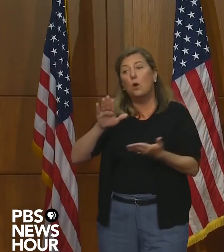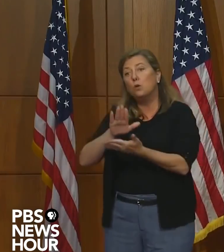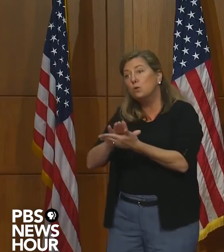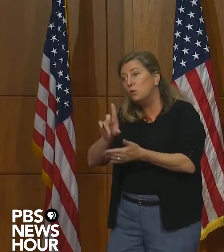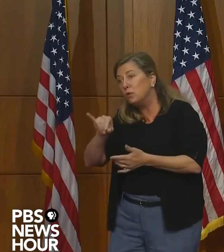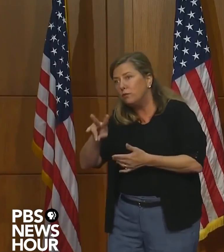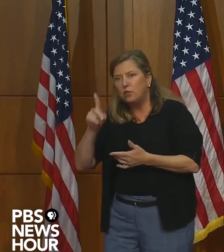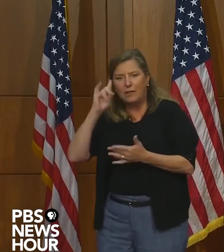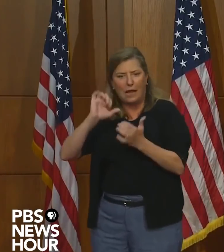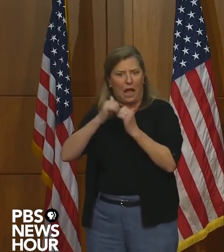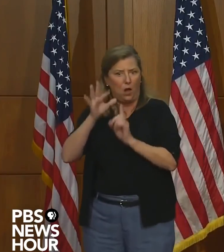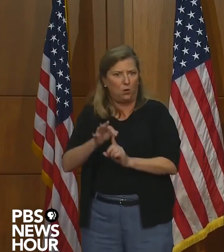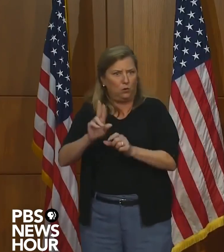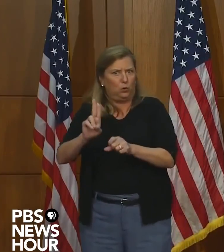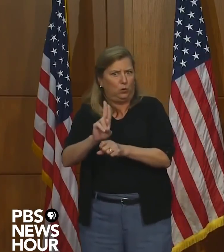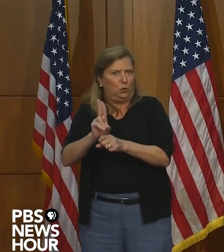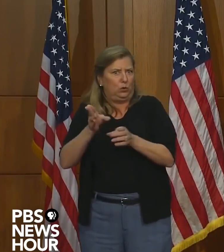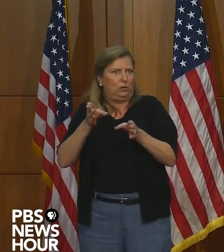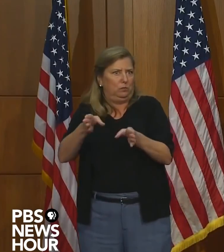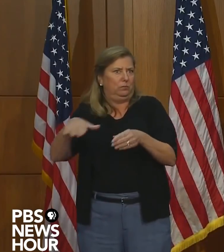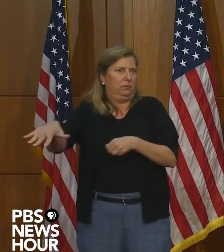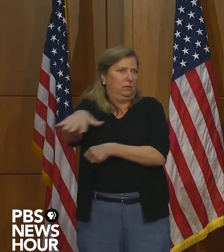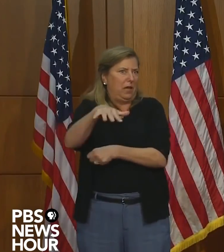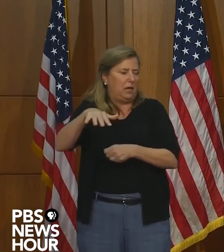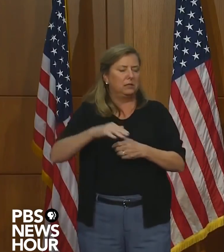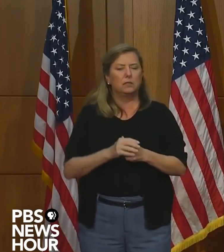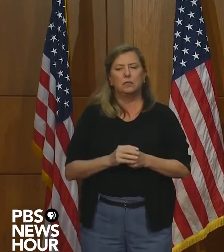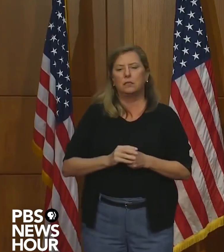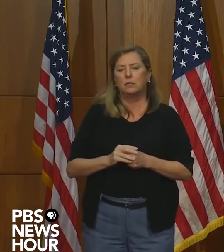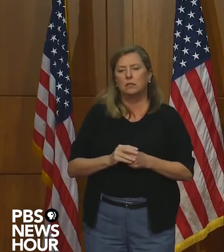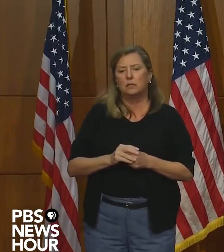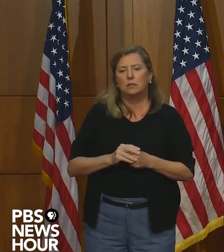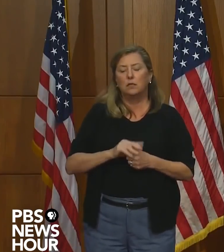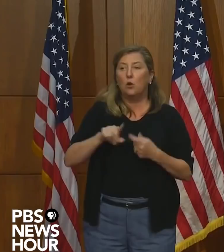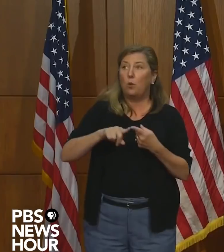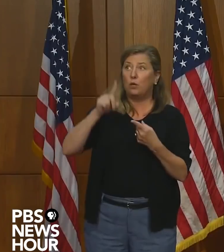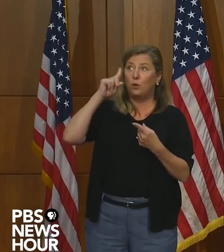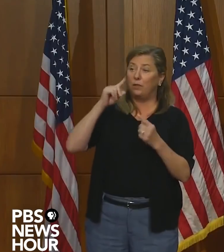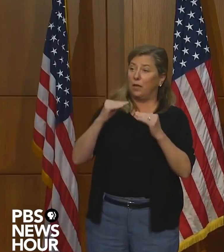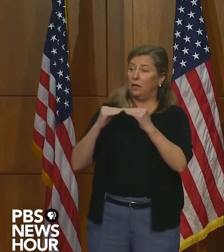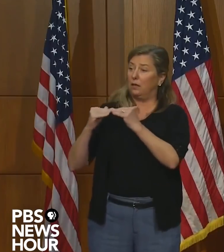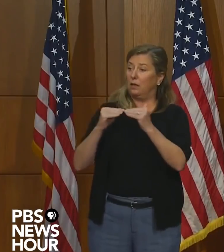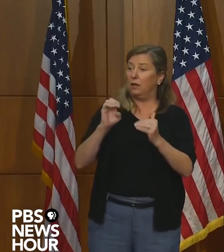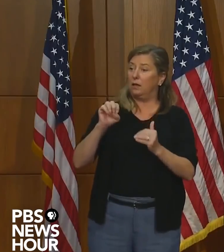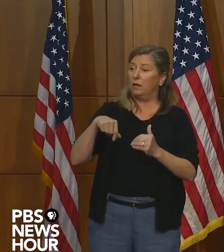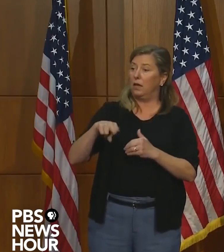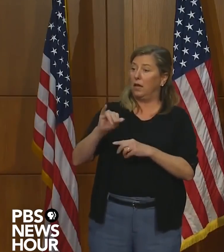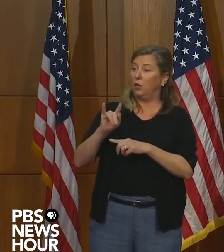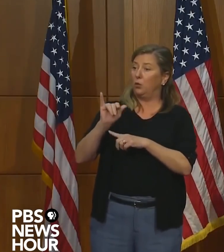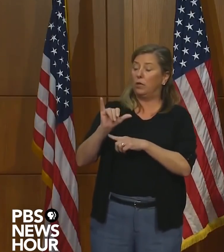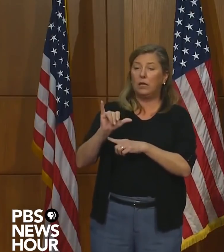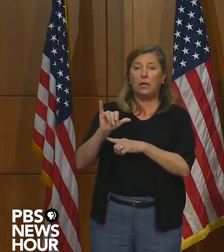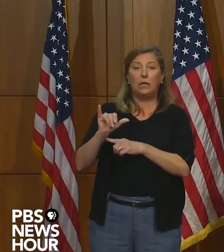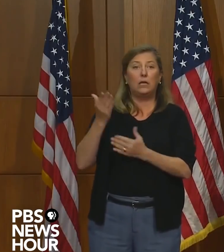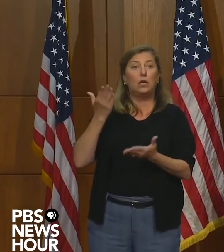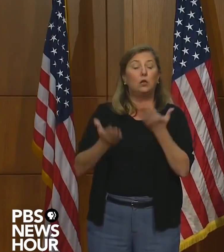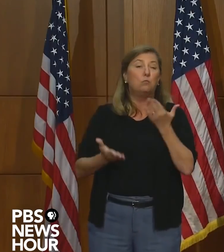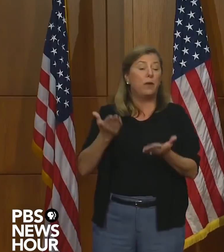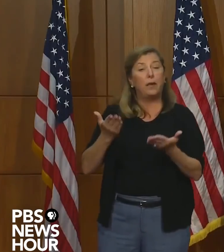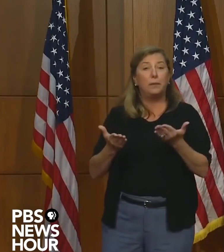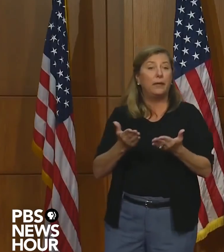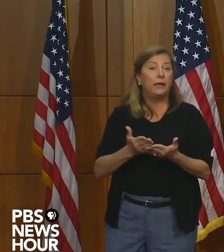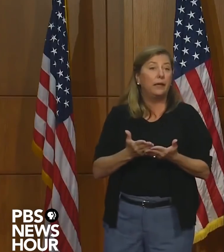ways to use space but it might take, uh, uh, when you think about equity, uh, it, it might take a strategy that